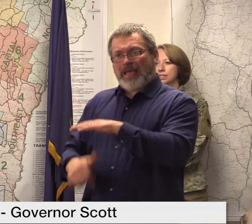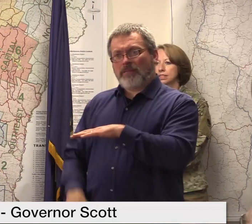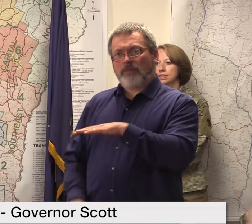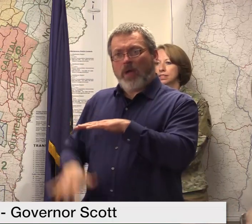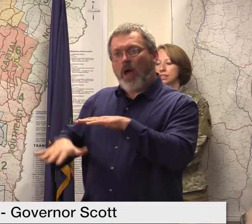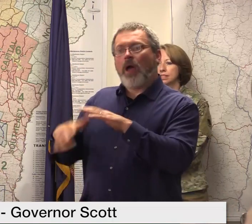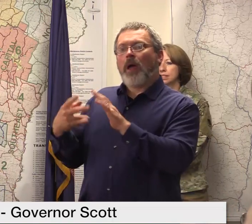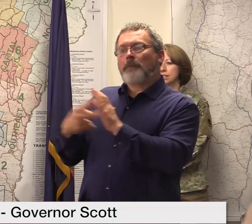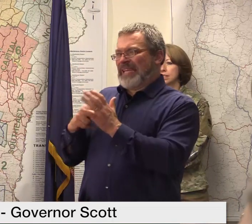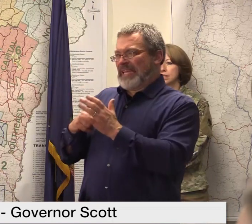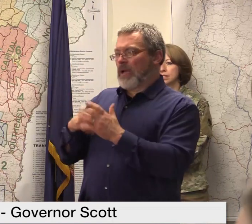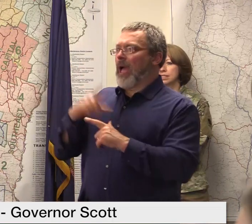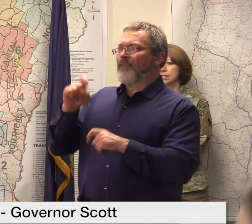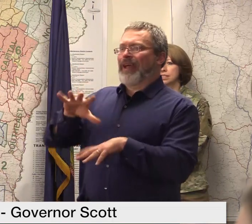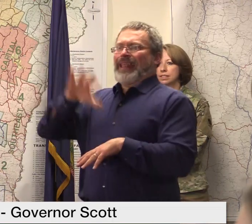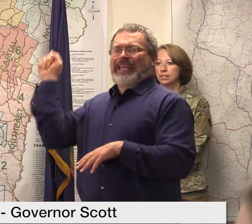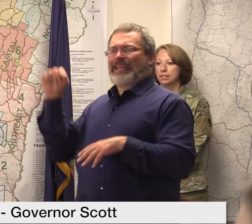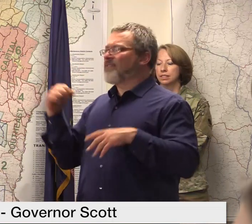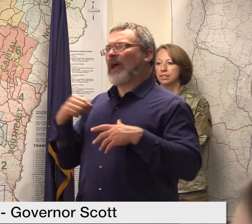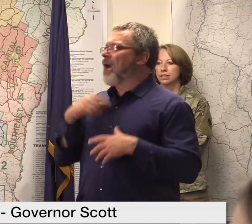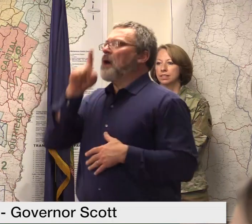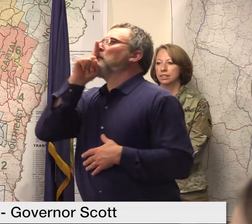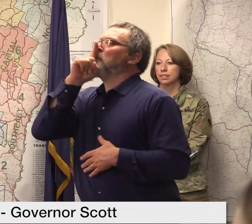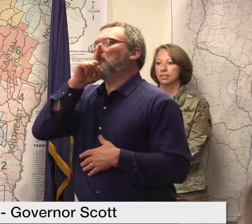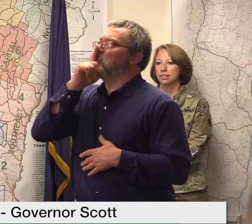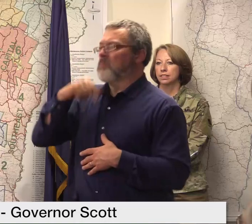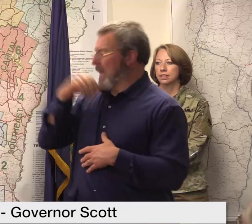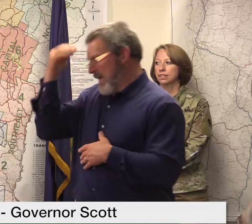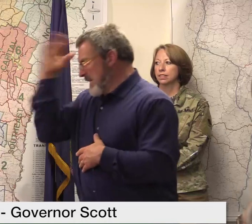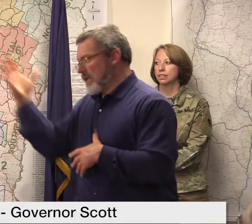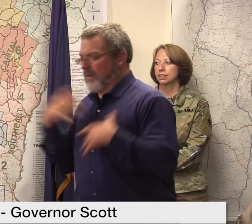say it's really unhealthy for them to be back in those places?